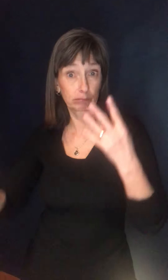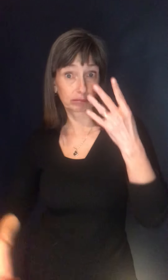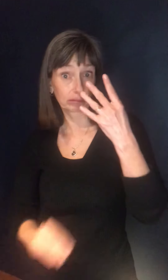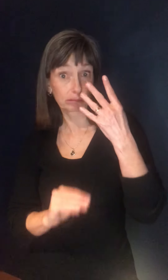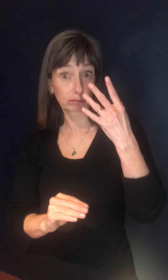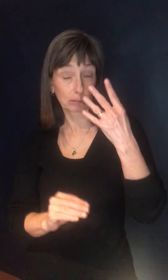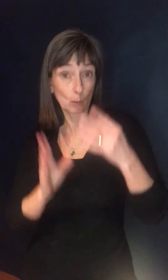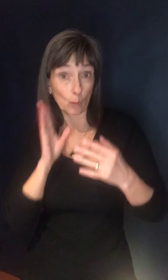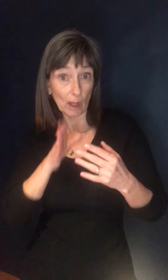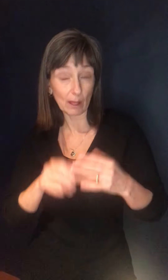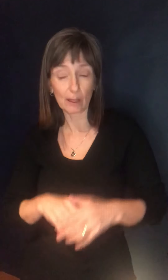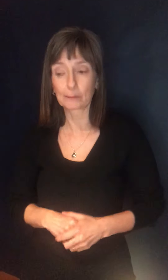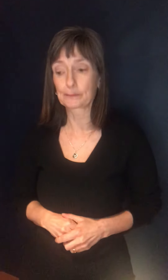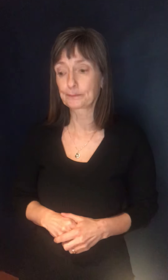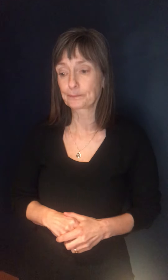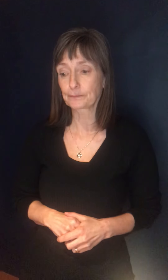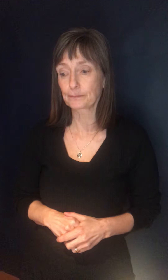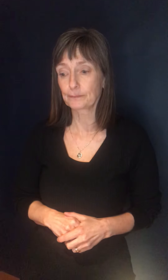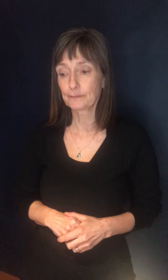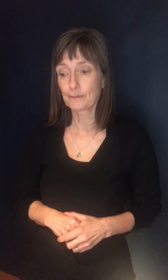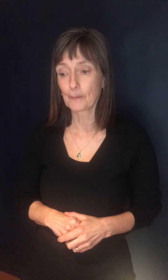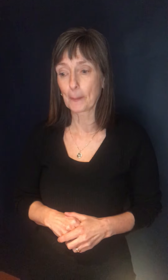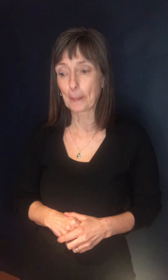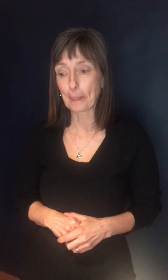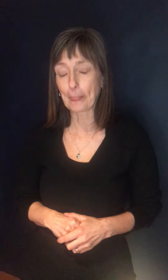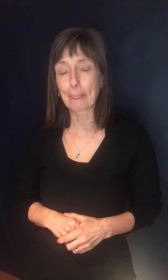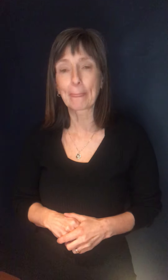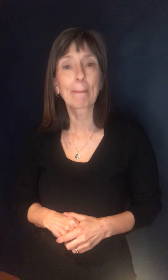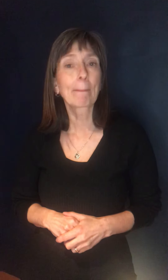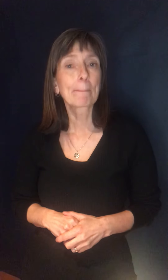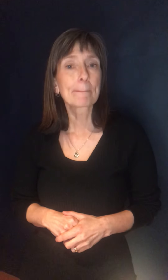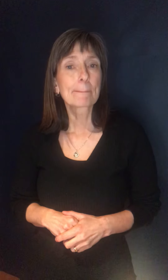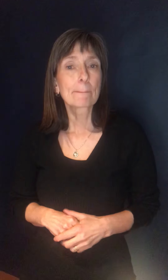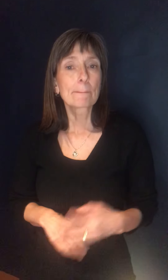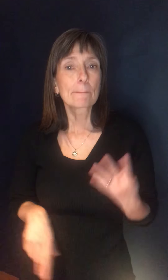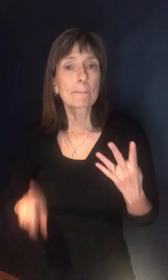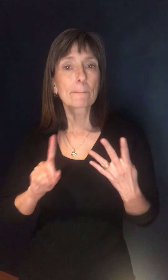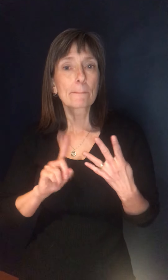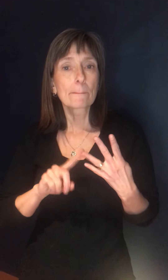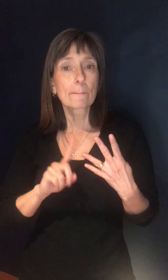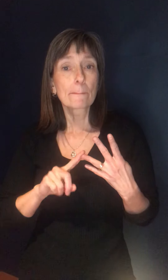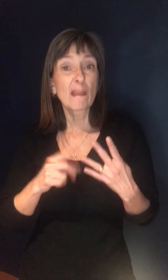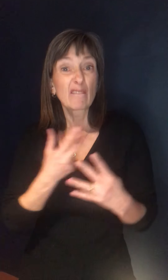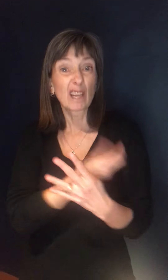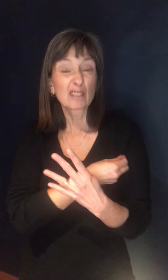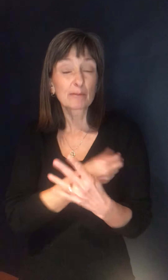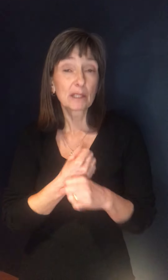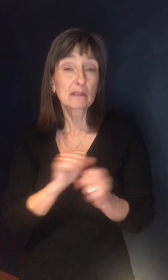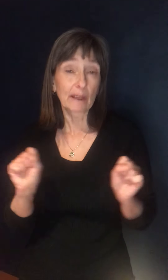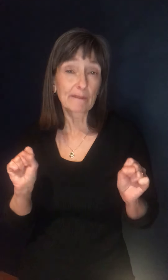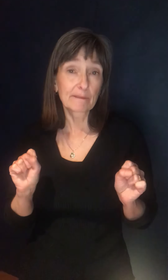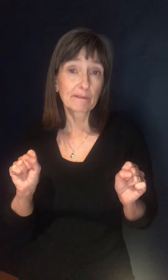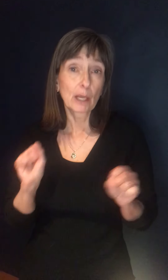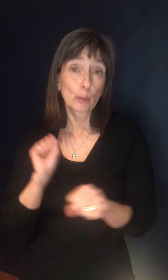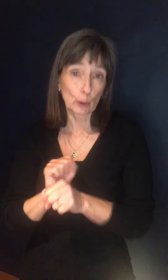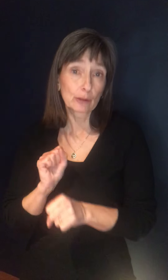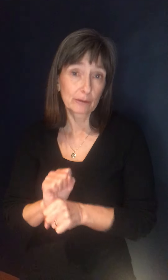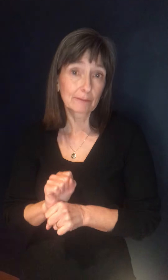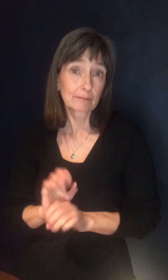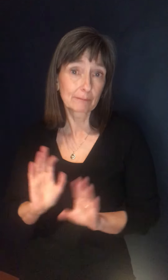Um, so first of all, you know, what we know about AstraZeneca right now is that it is safe and it is effective. Um, certainly there, there